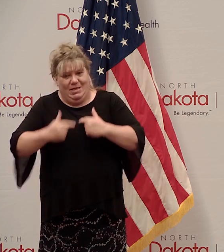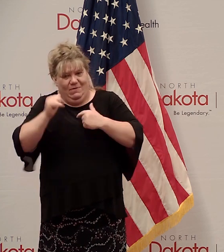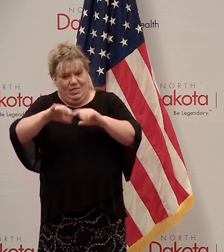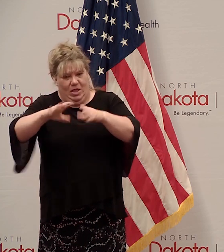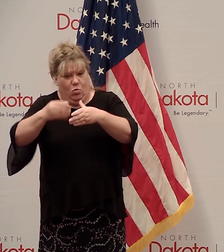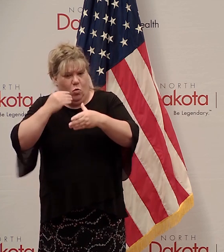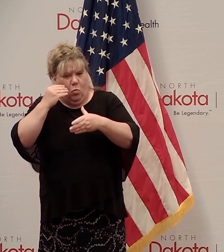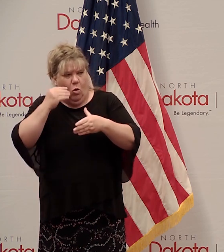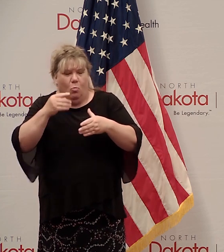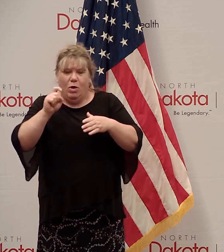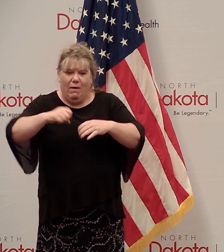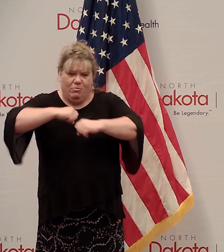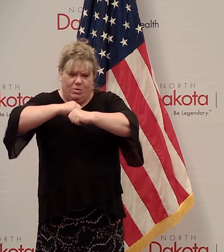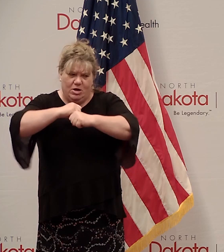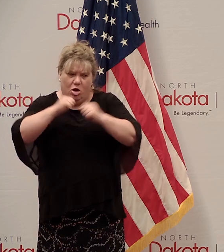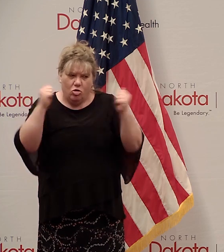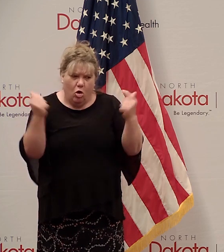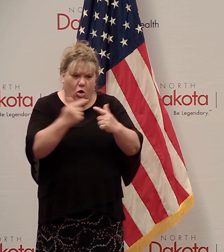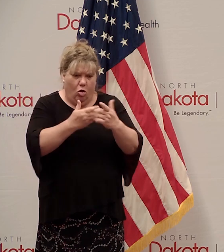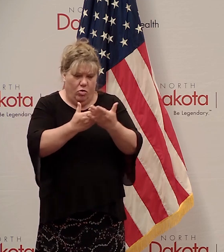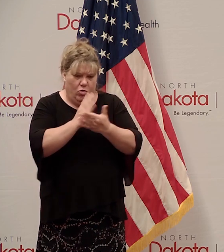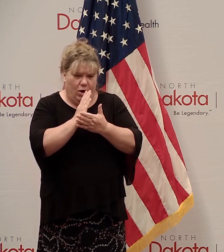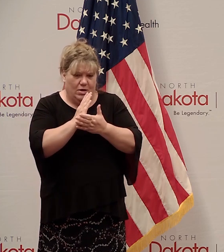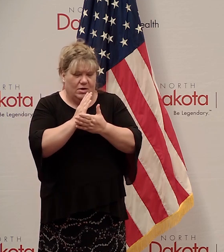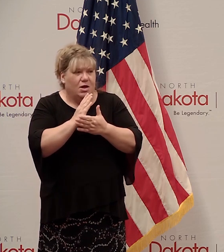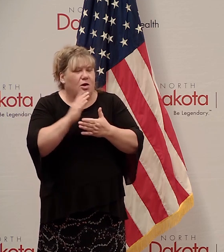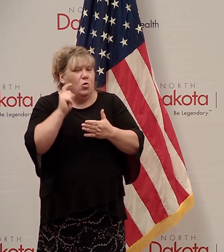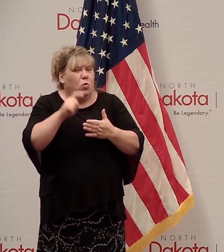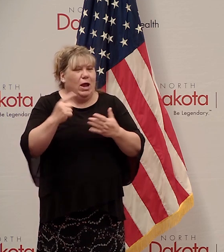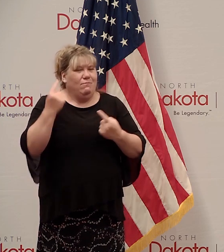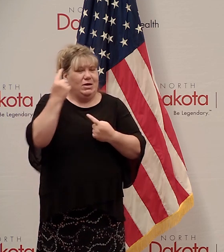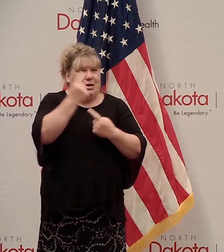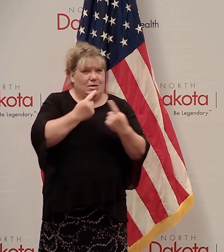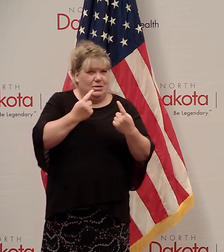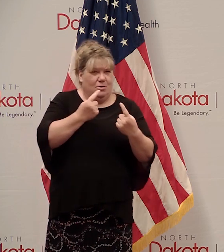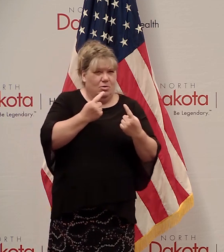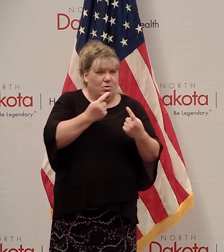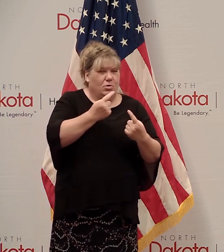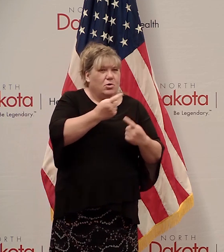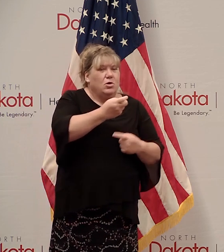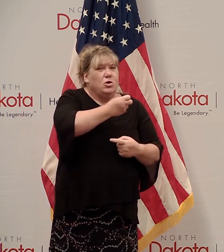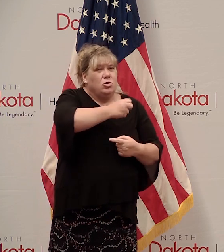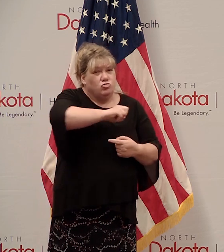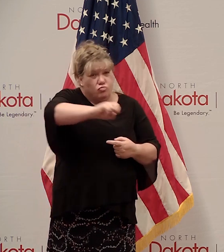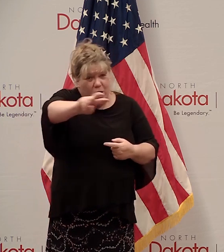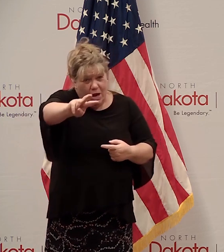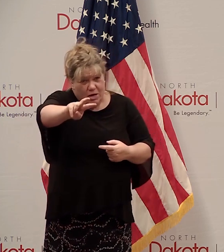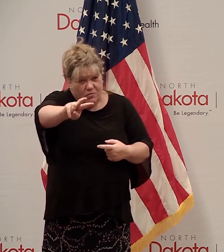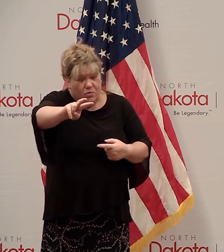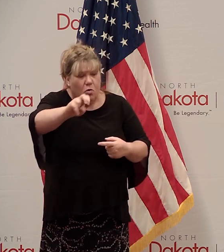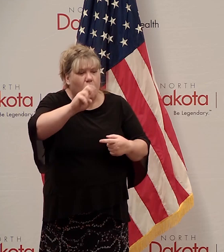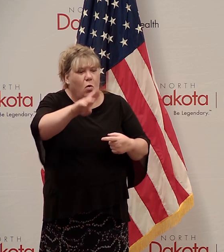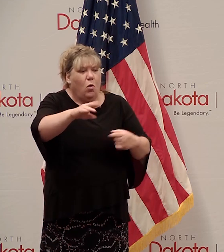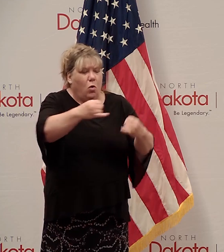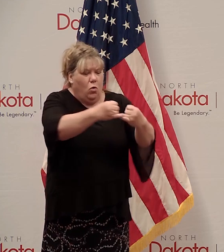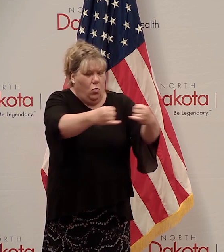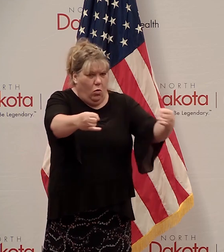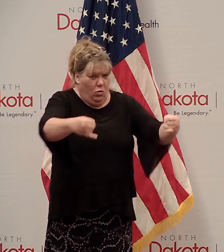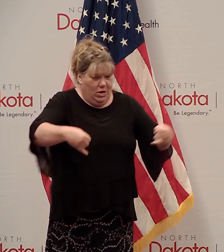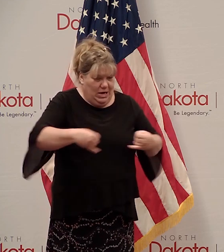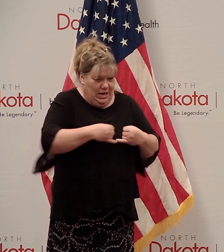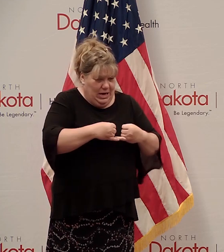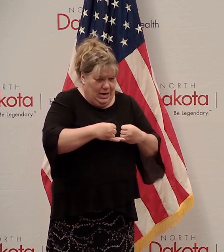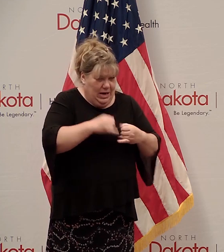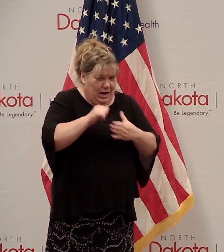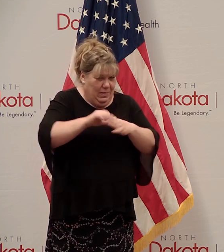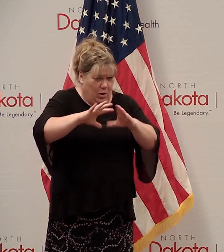that congregate setting, and weighing the risks of transfer against the ability to quarantine and cohort within